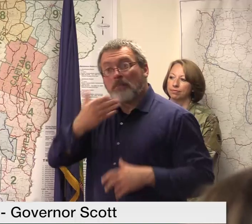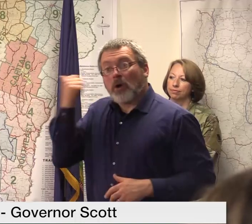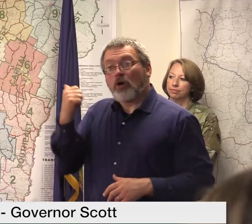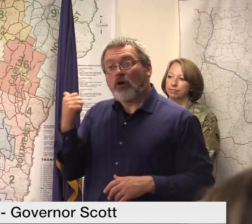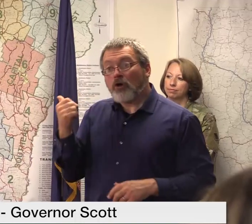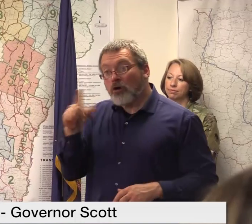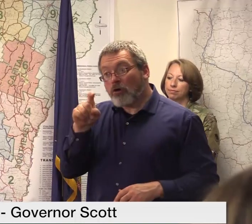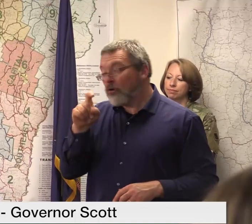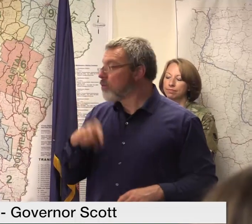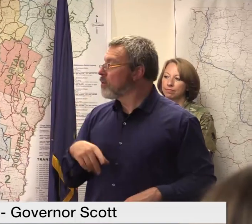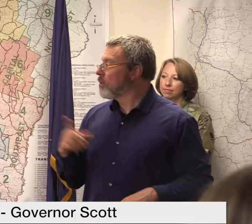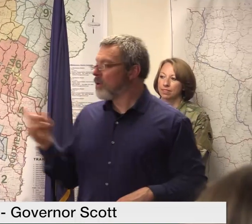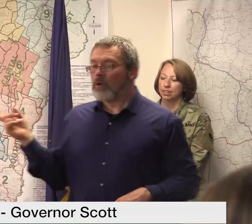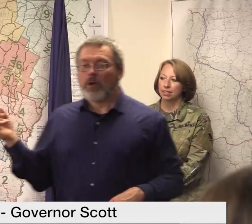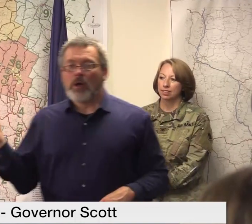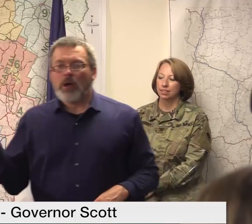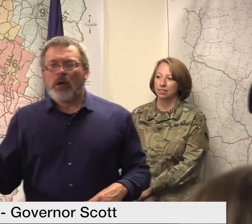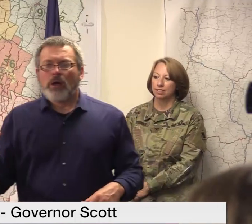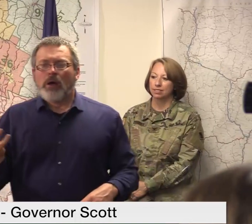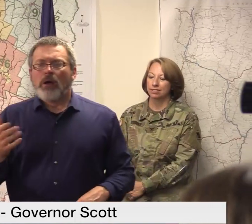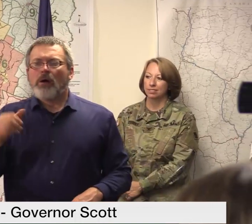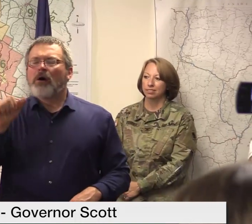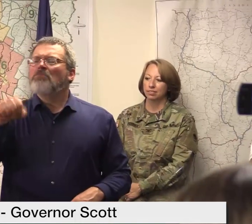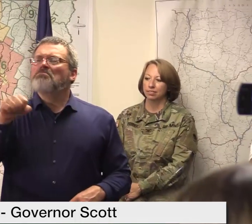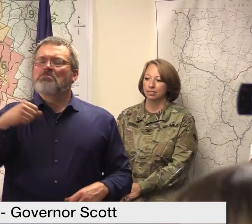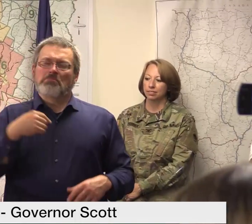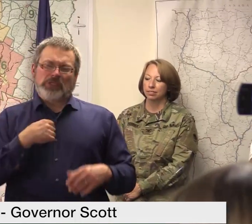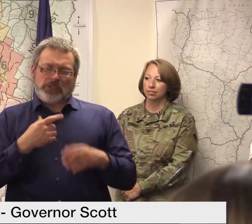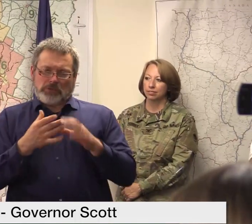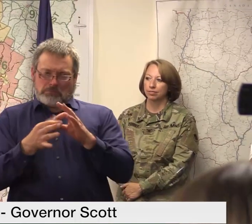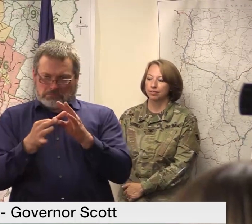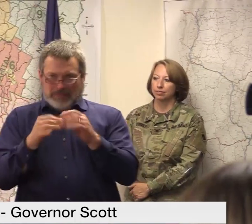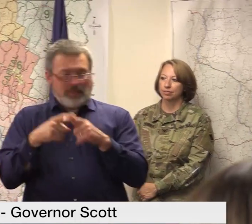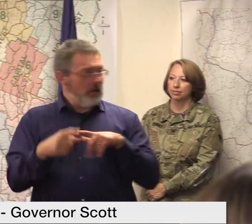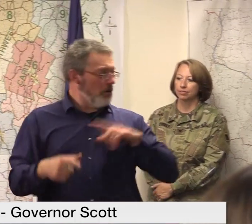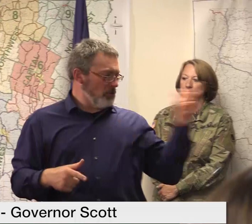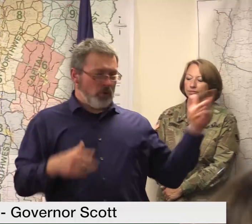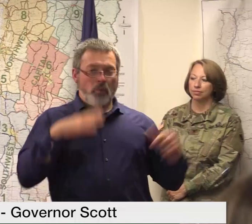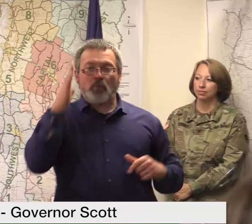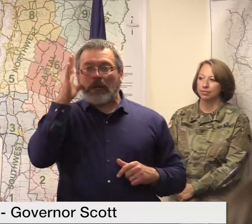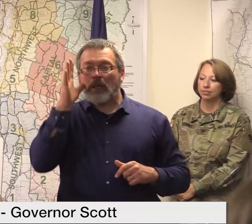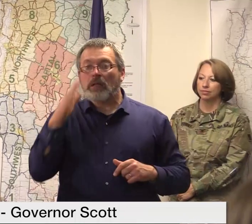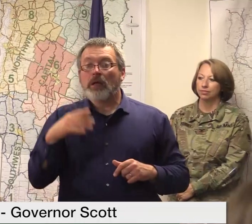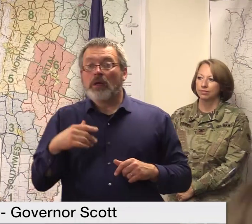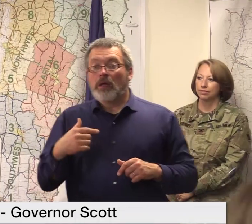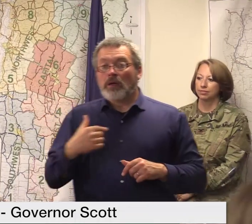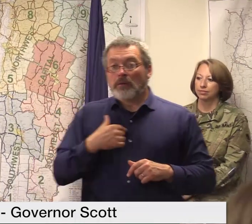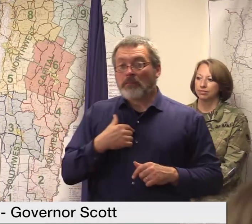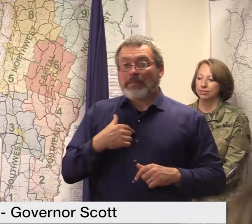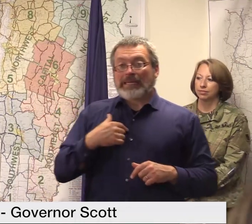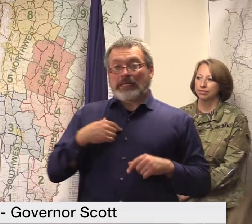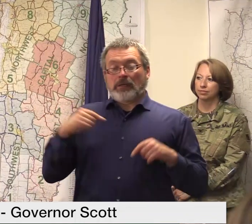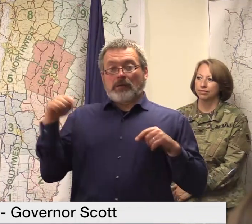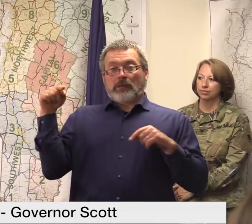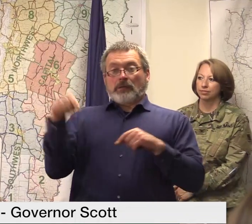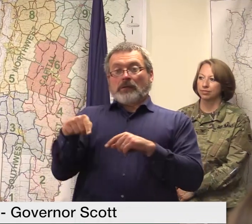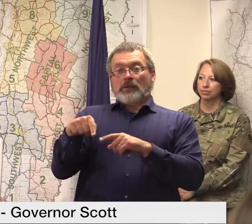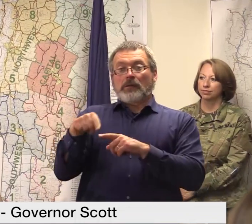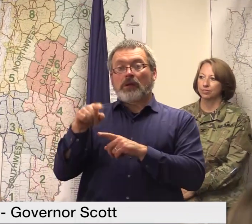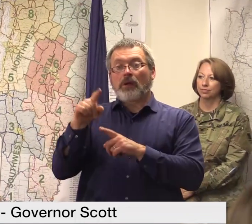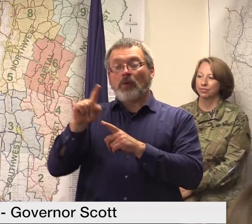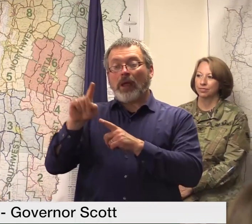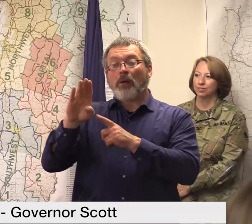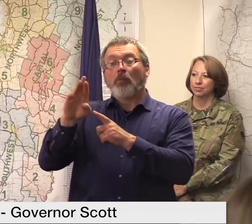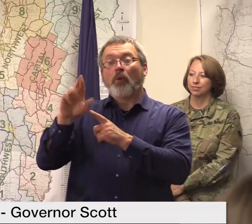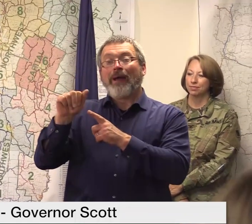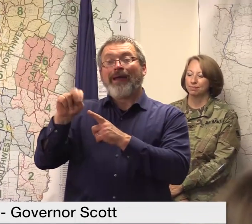experience seeing some of the disaster areas I was one of the first to come in to Brandon as a matter of fact I don't know